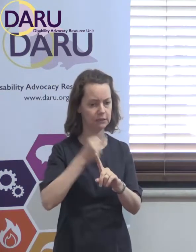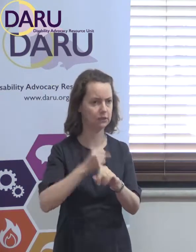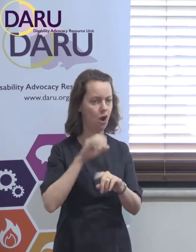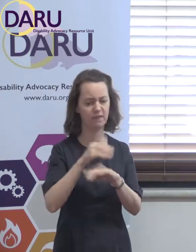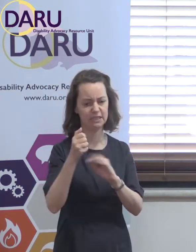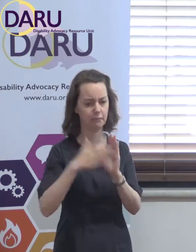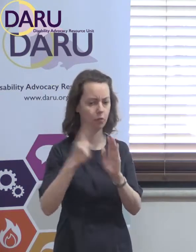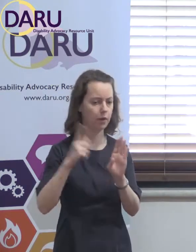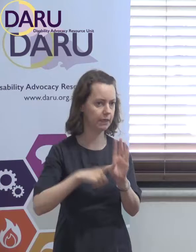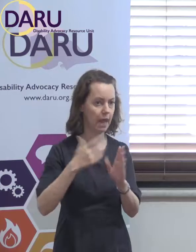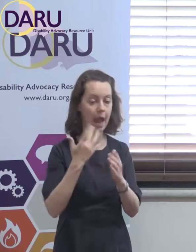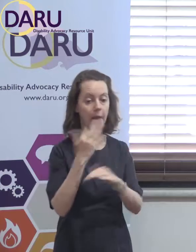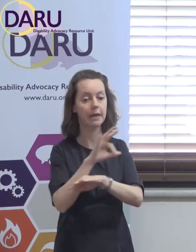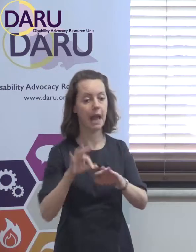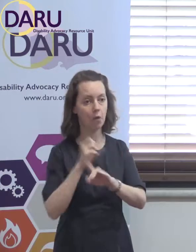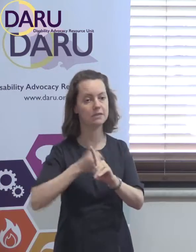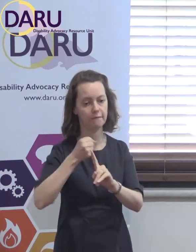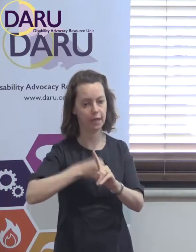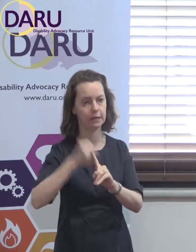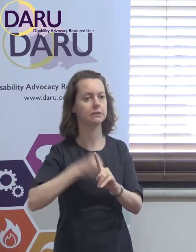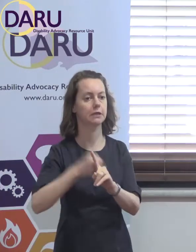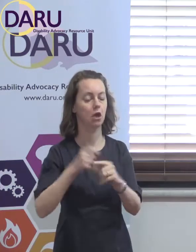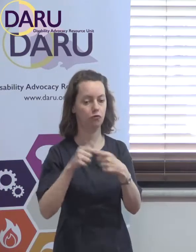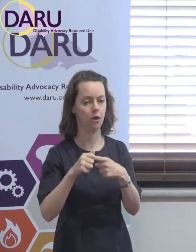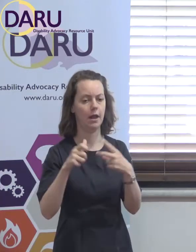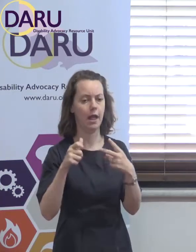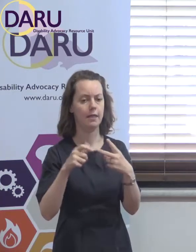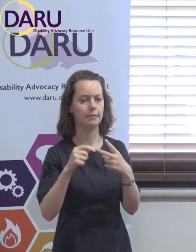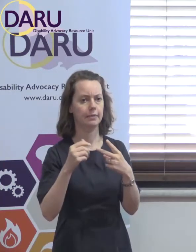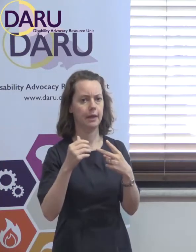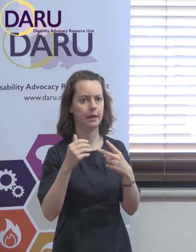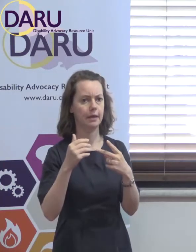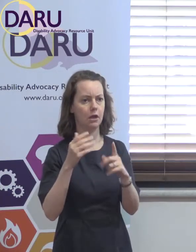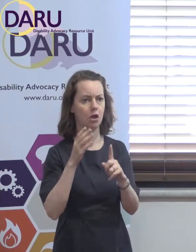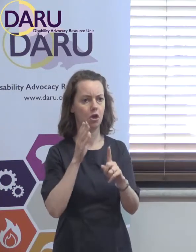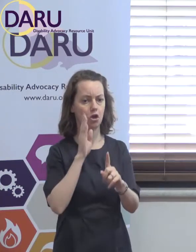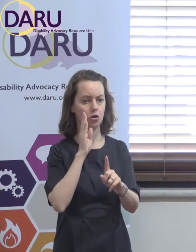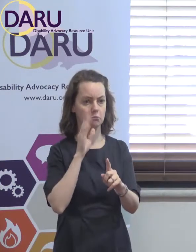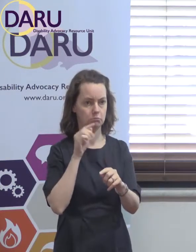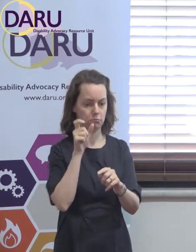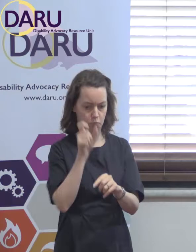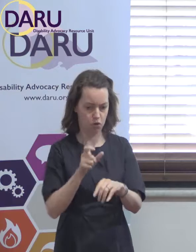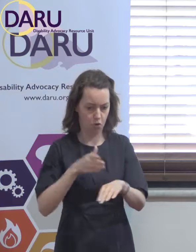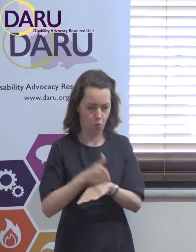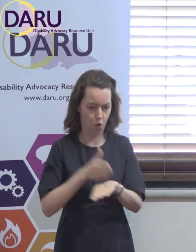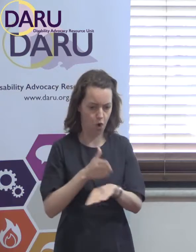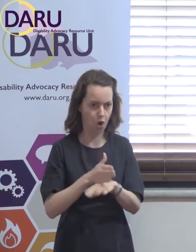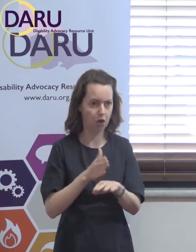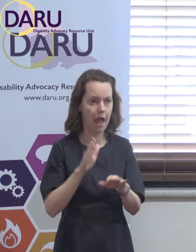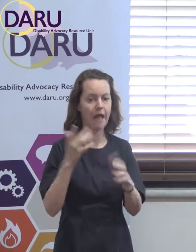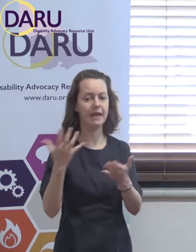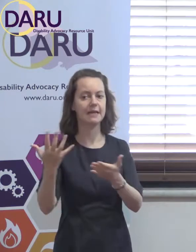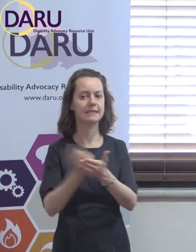six months or a year or whatever it is, and then how much, you know, the actual direct cost of that piece of advocacy versus the